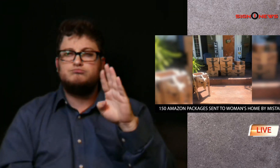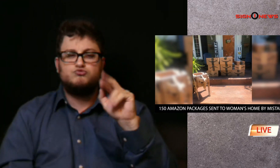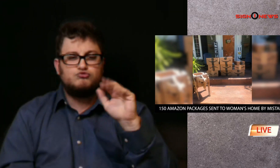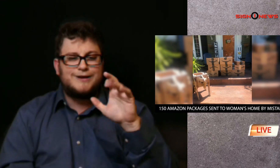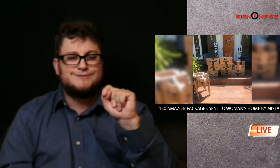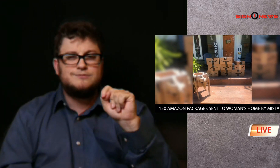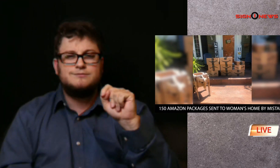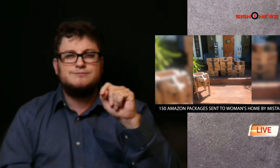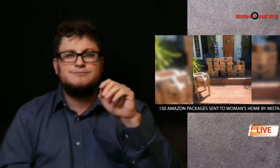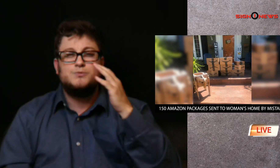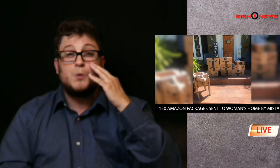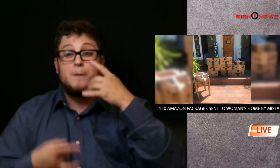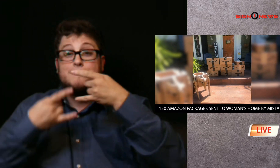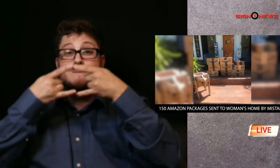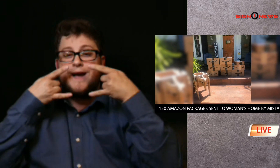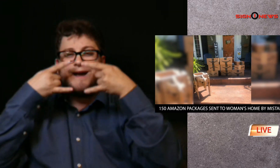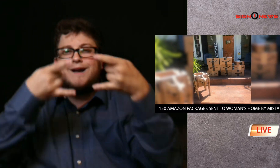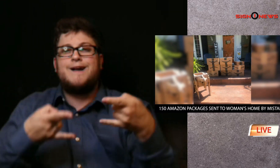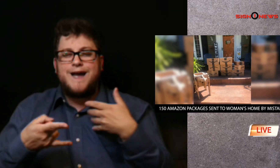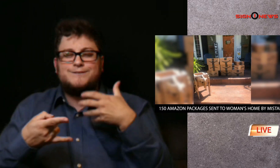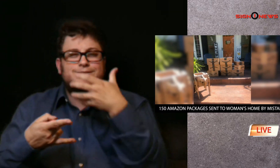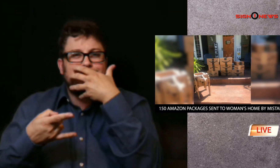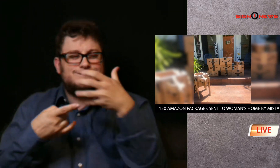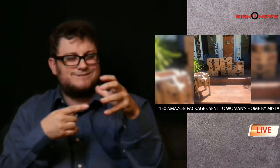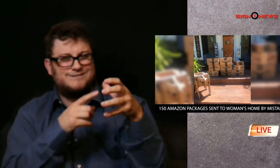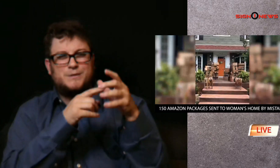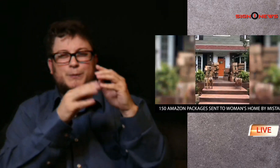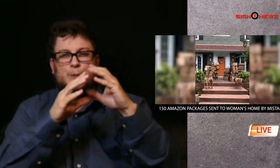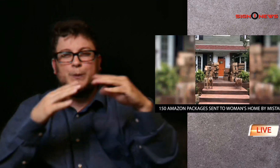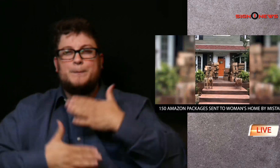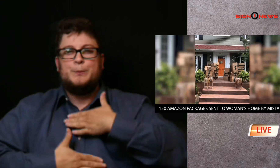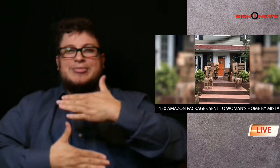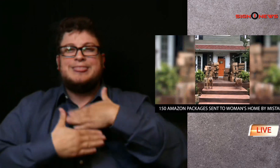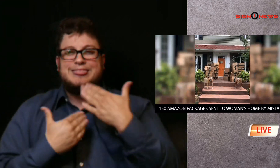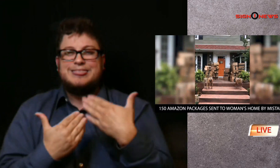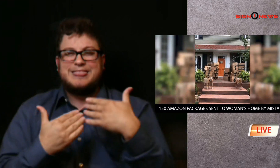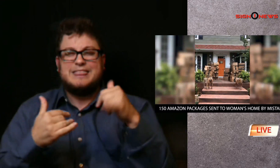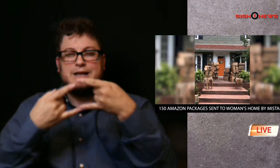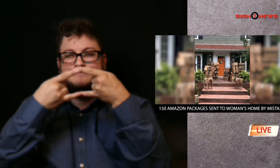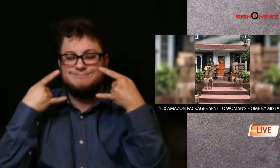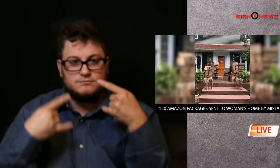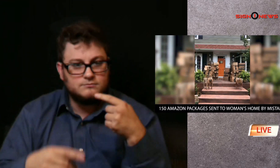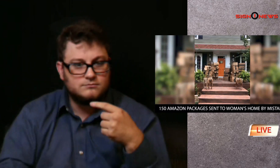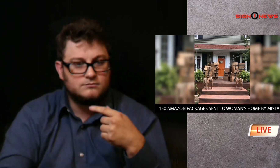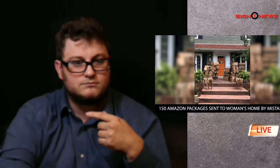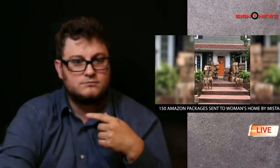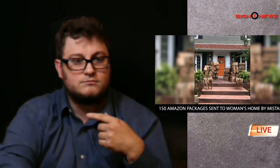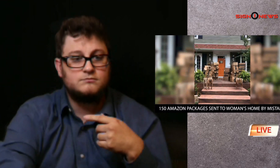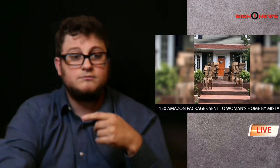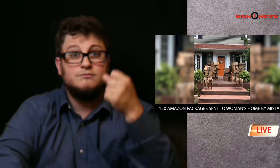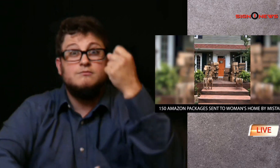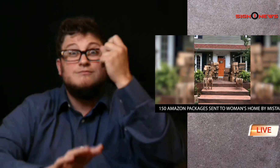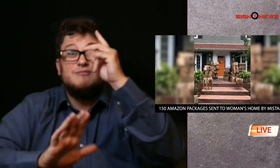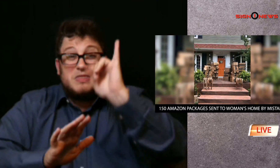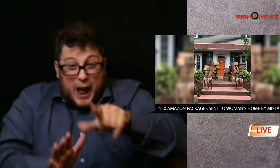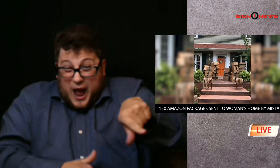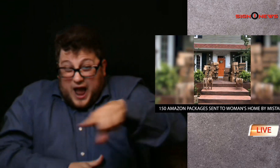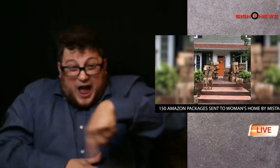when 150 boxes of children's mask bracelets that were supposed to be